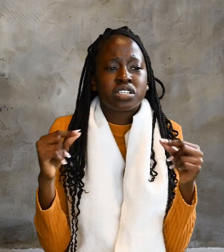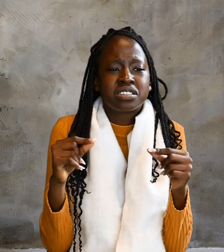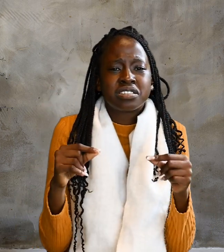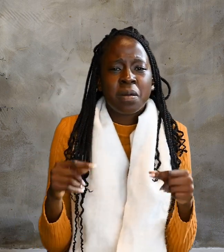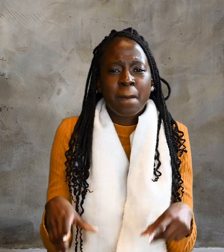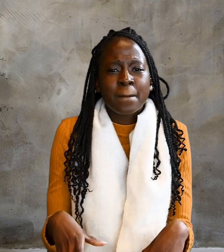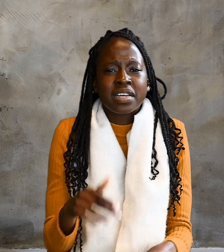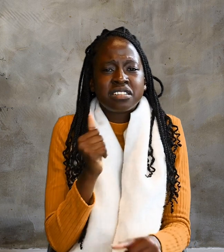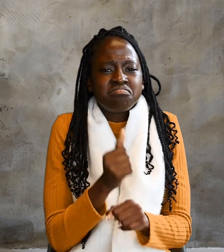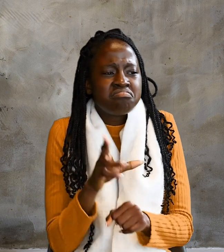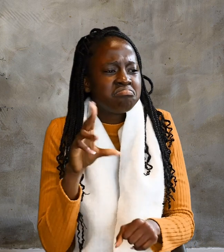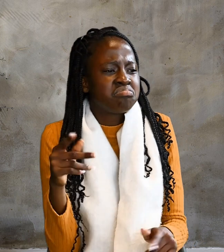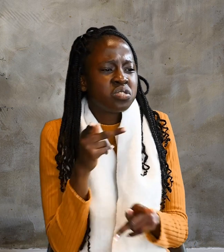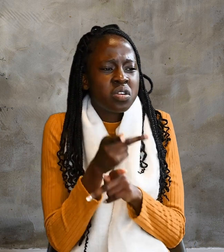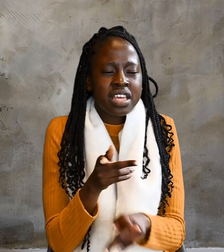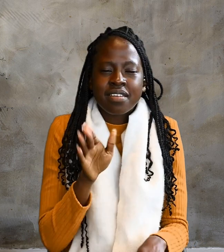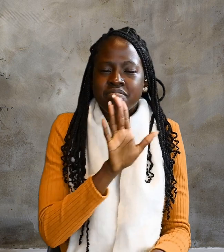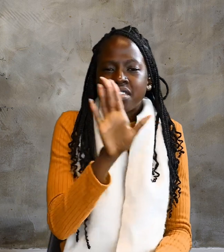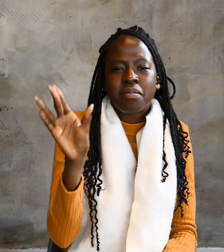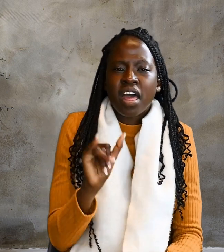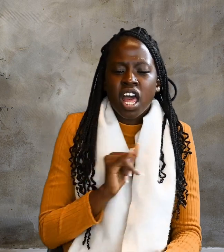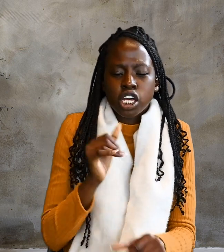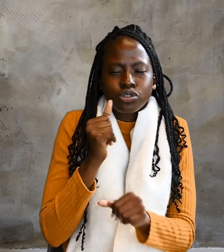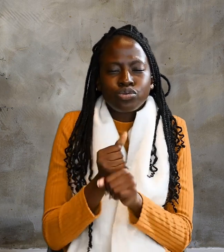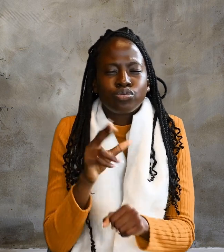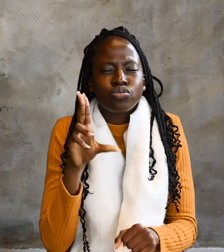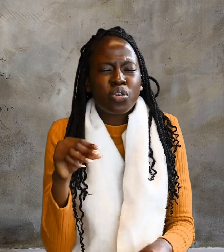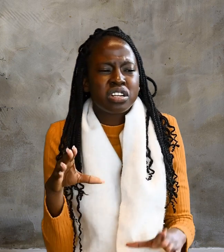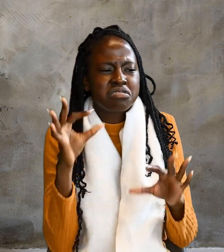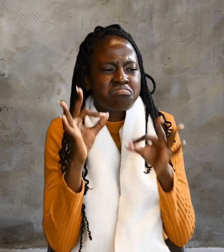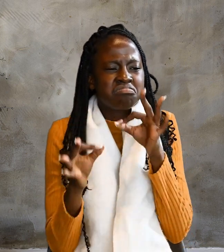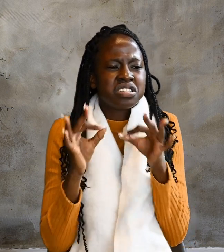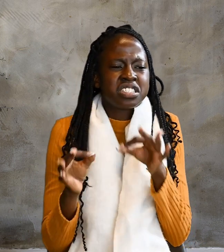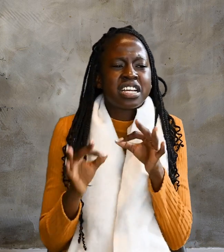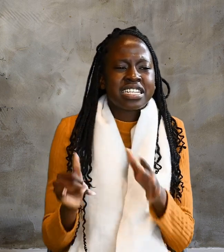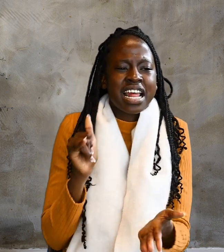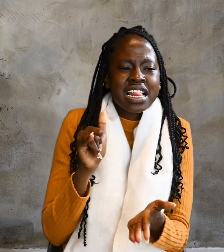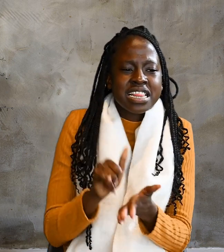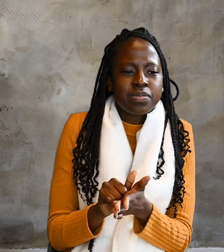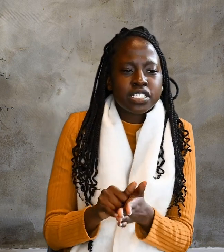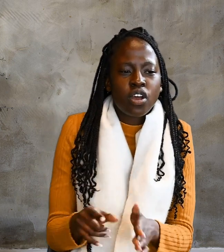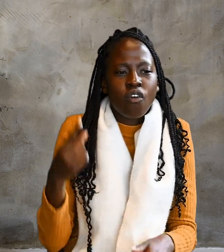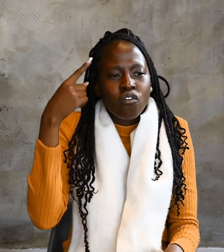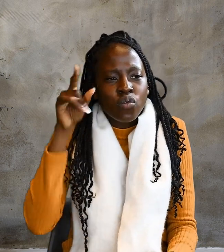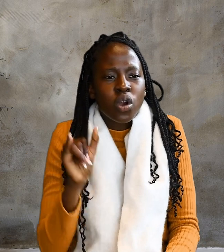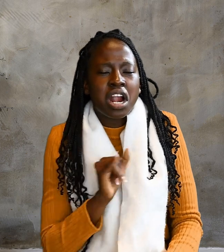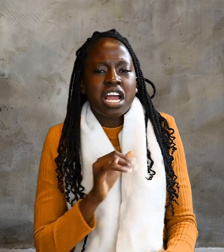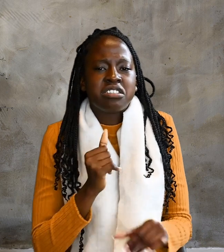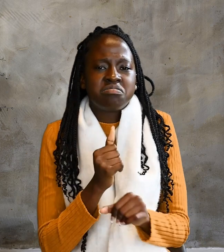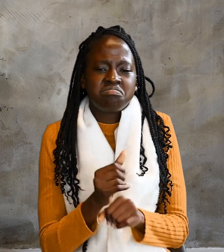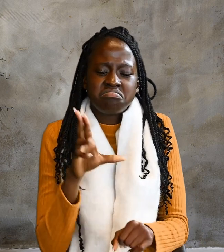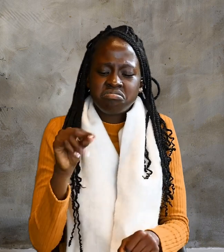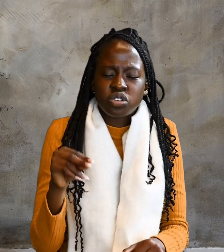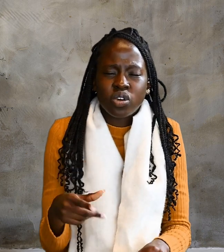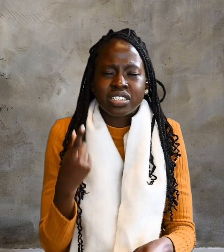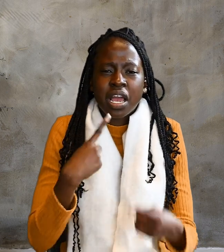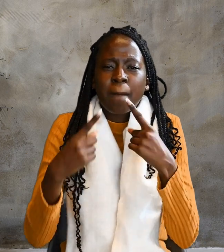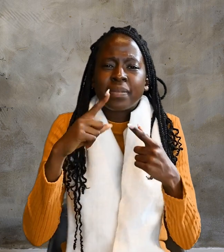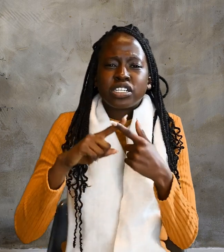them, I do not judge that person. For I did not come to judge the world, but to save